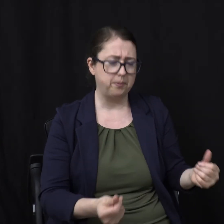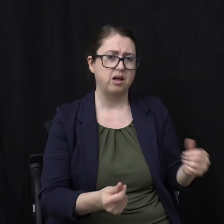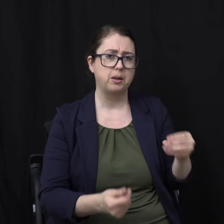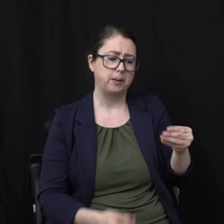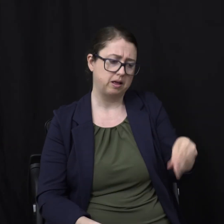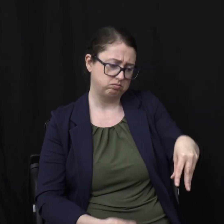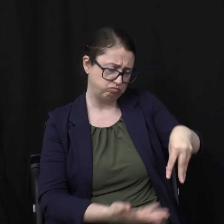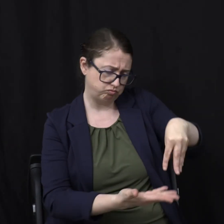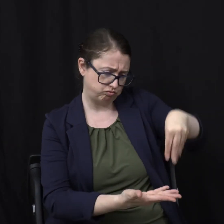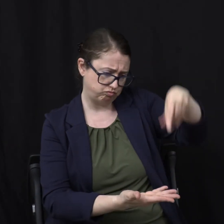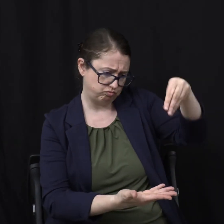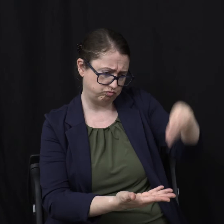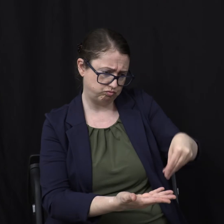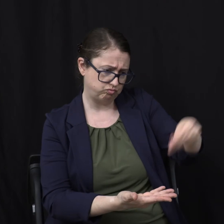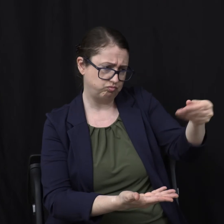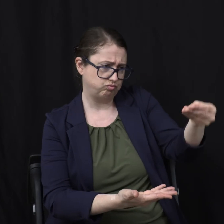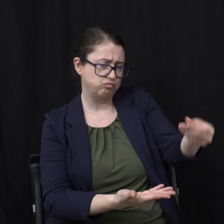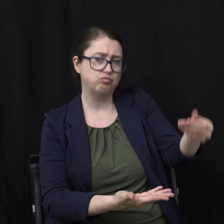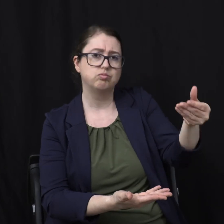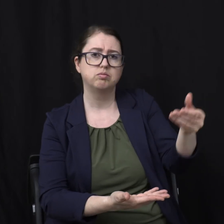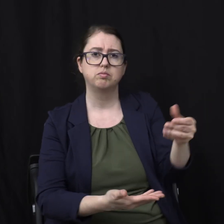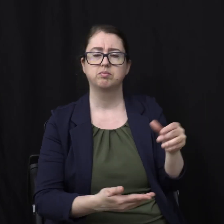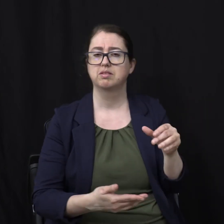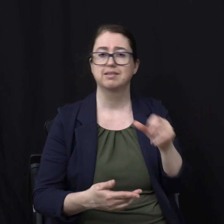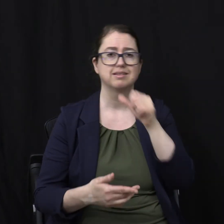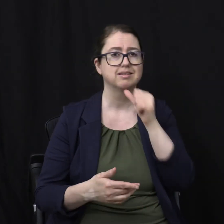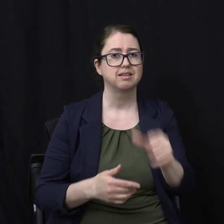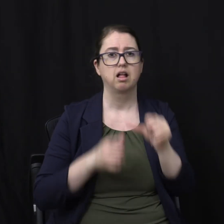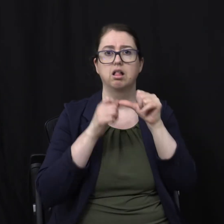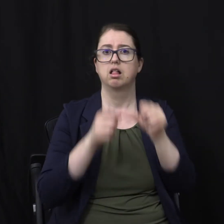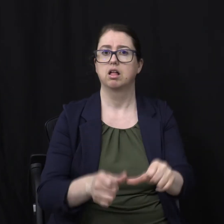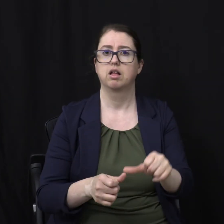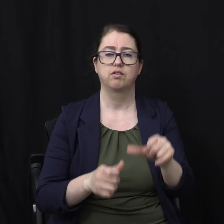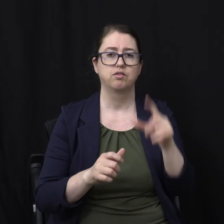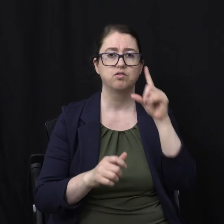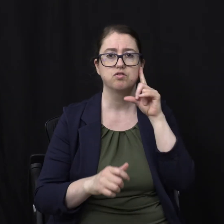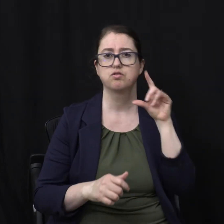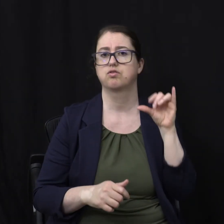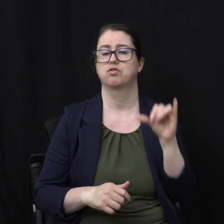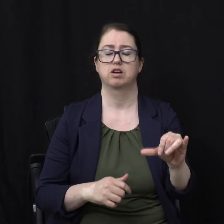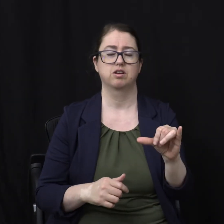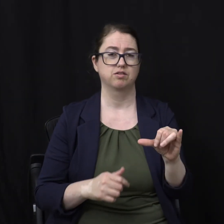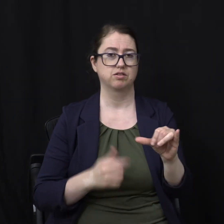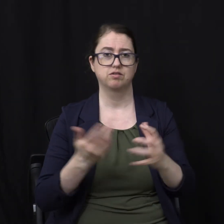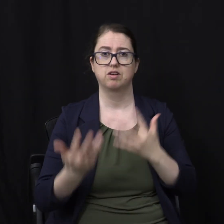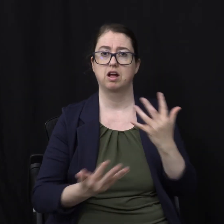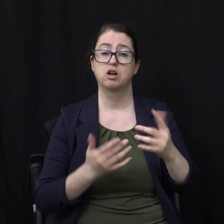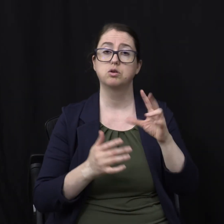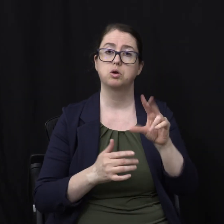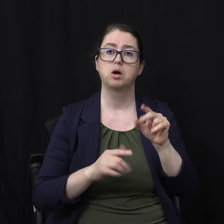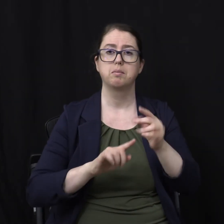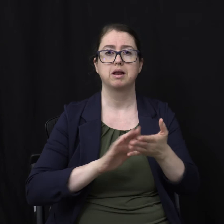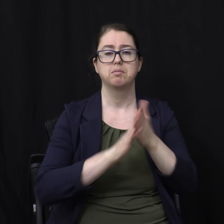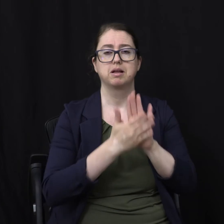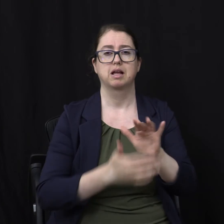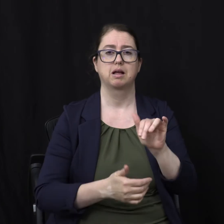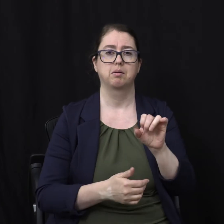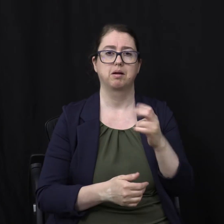consciousness And existence In hellfire He becomes ashes Turn to Malachi 1 Malachi 4 rather